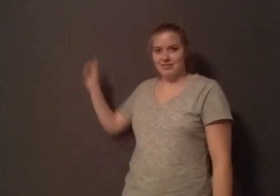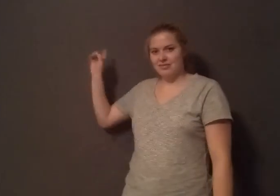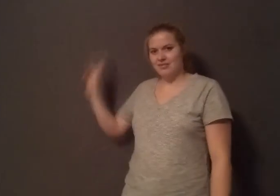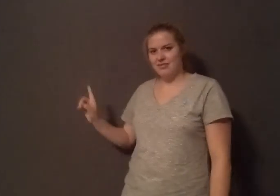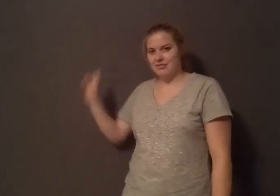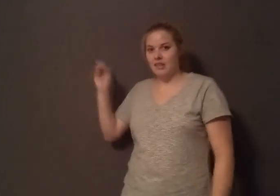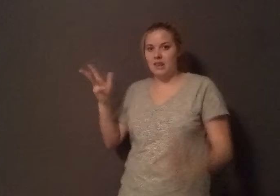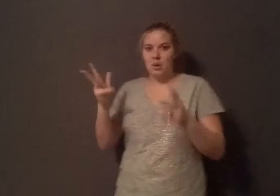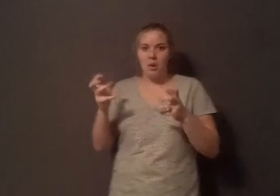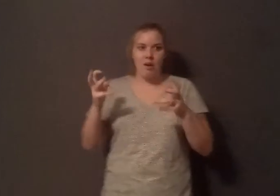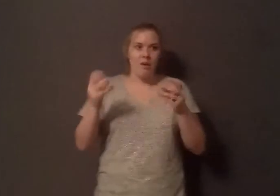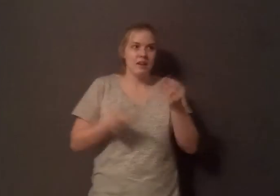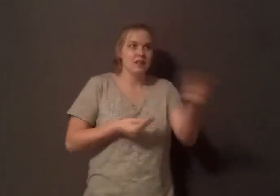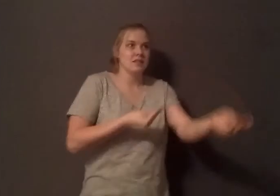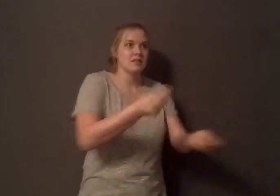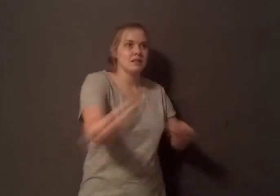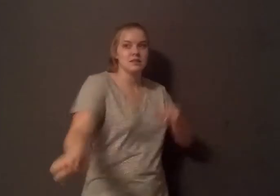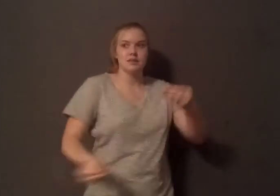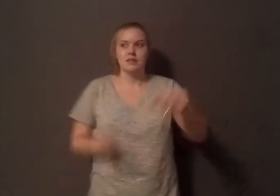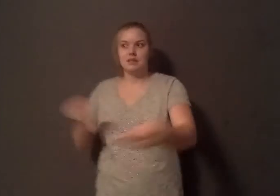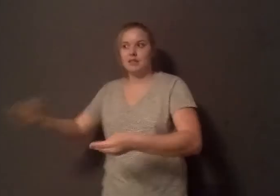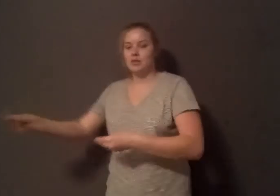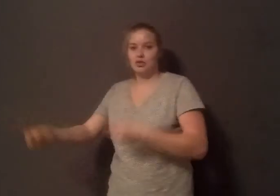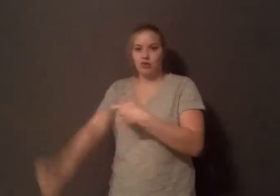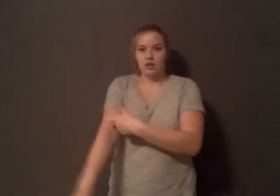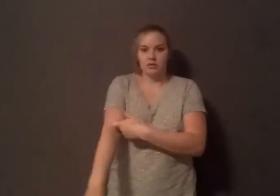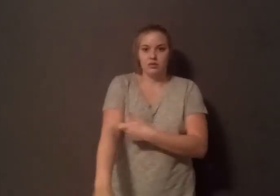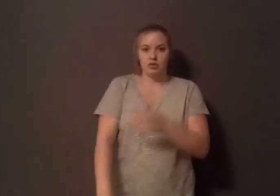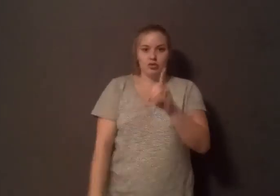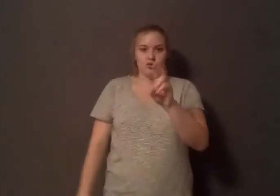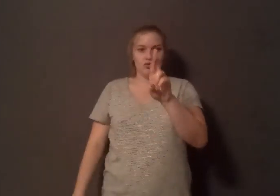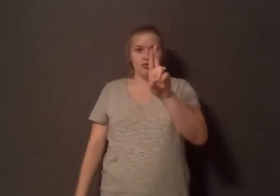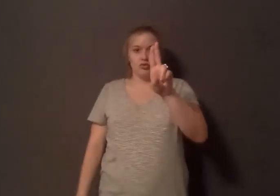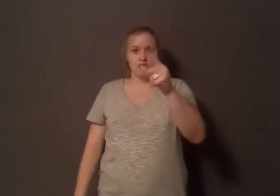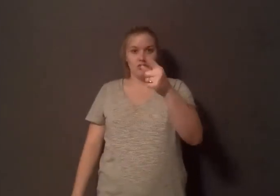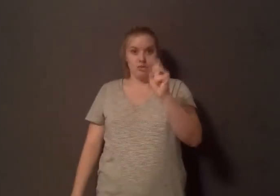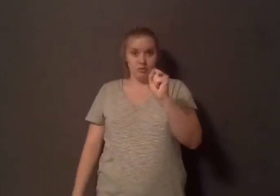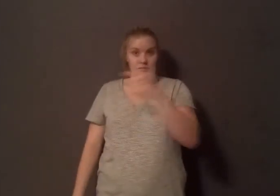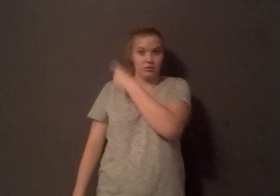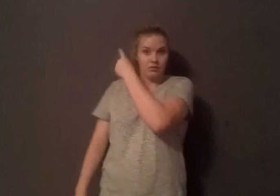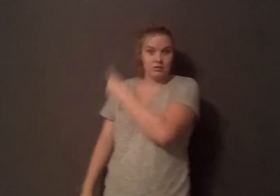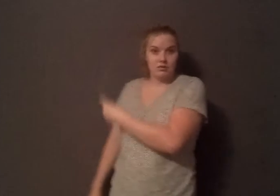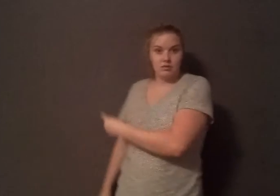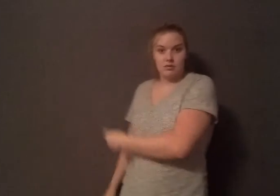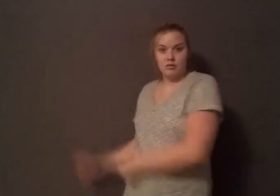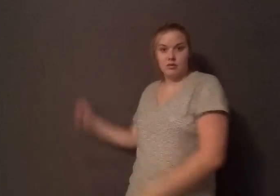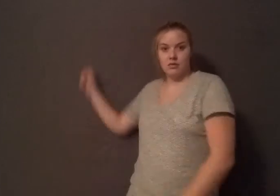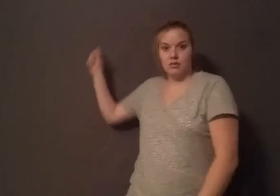of drugs to people raising cows, pigs, and chickens. The pharmaceutical industry sells 80% of all the antibiotics that it makes in the United